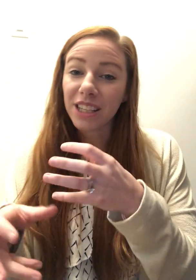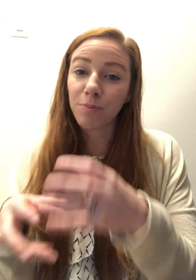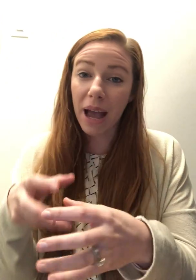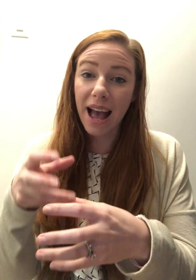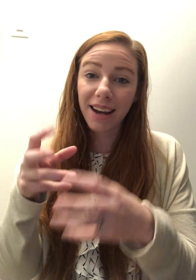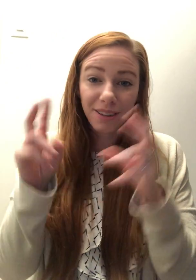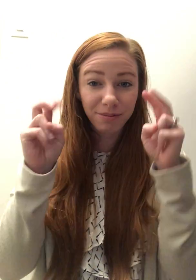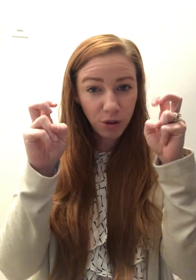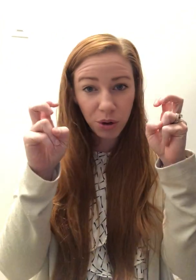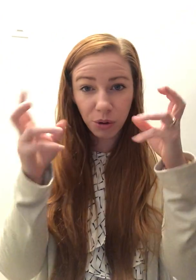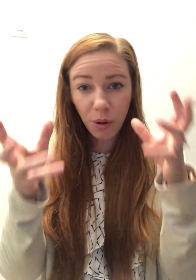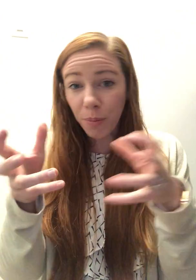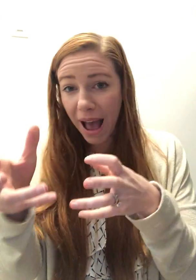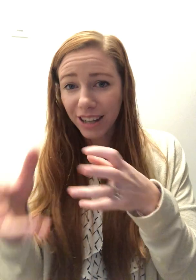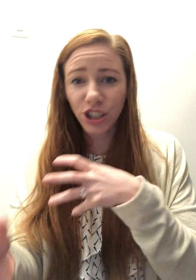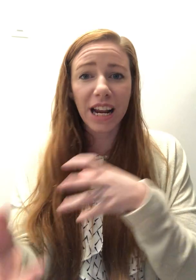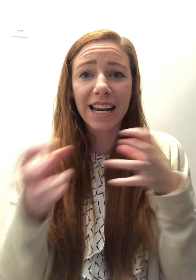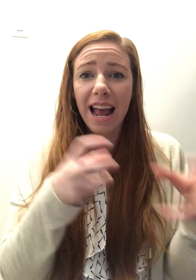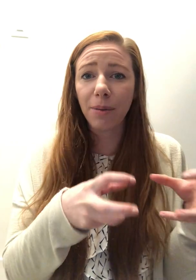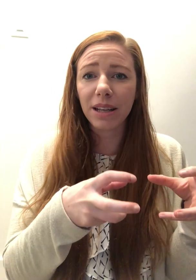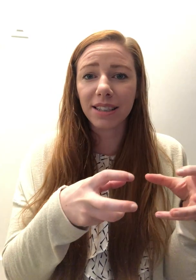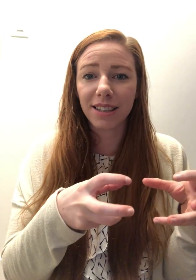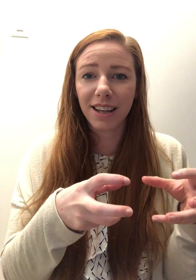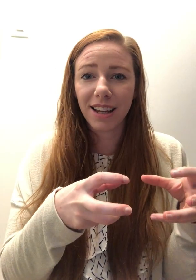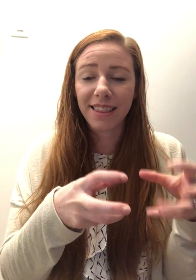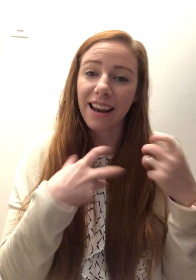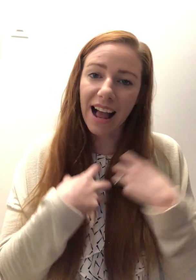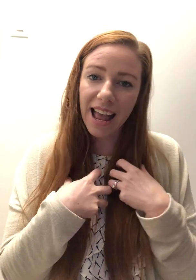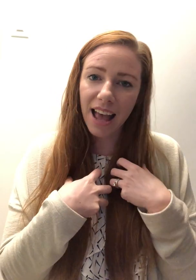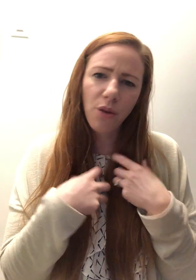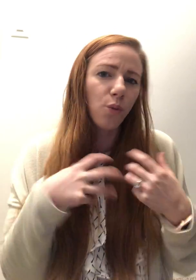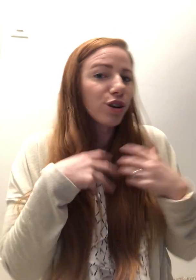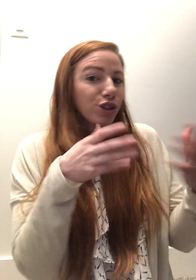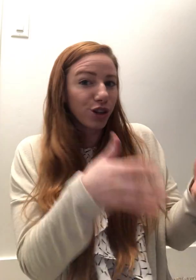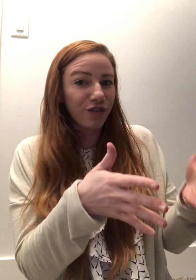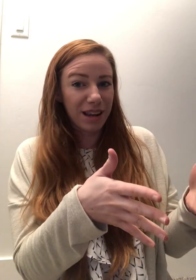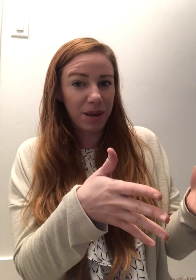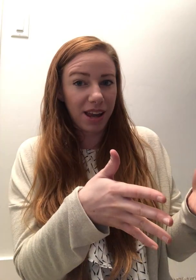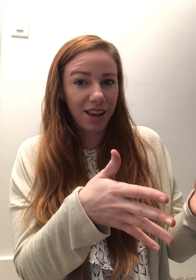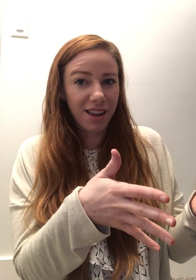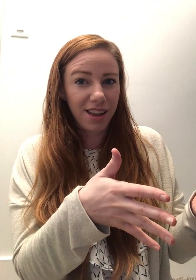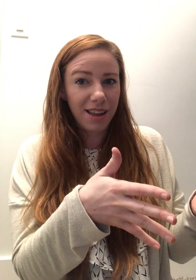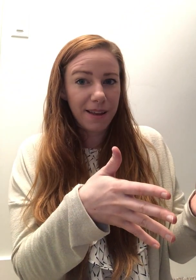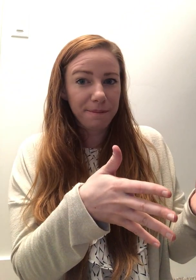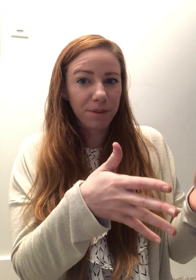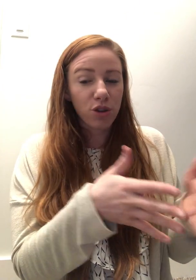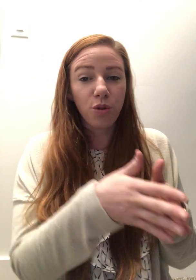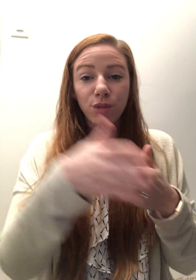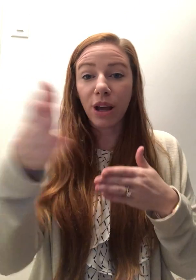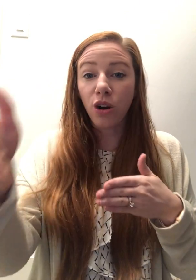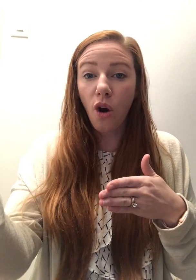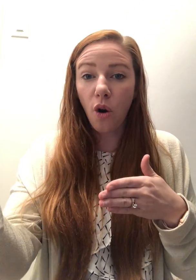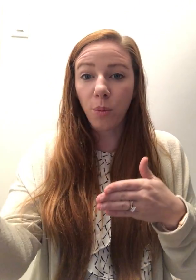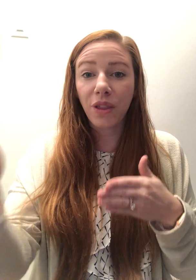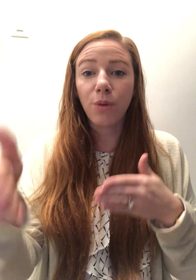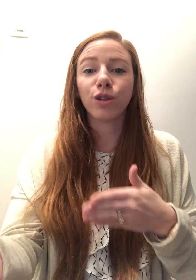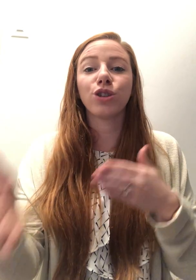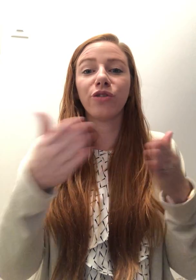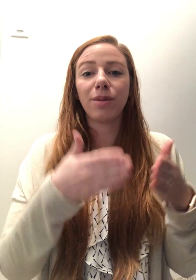these bad, quote unquote, bad chain habits that I had weren't serving me towards my goal, but they were serving